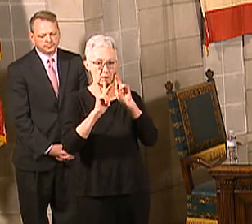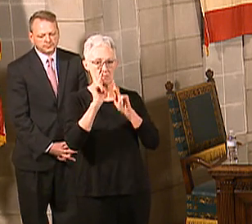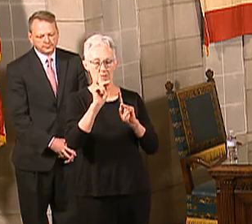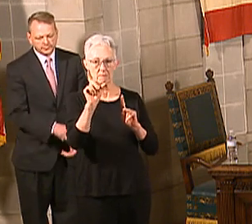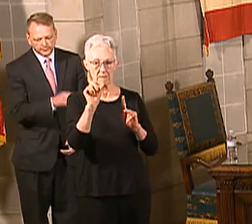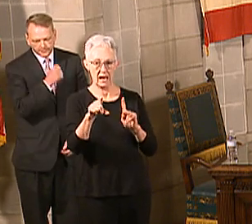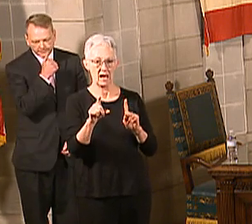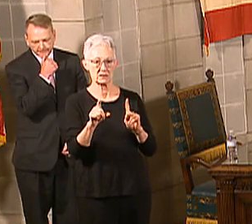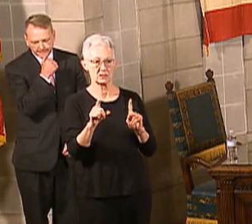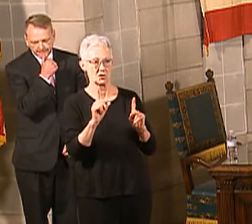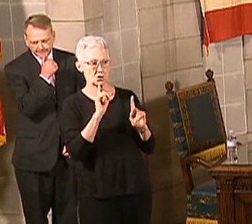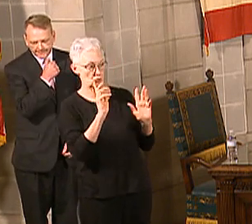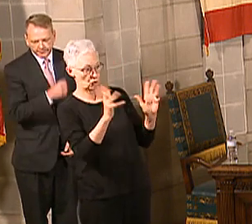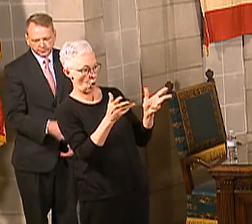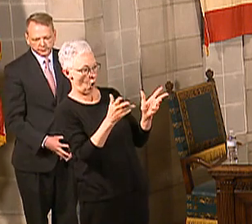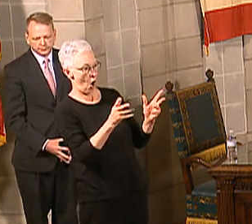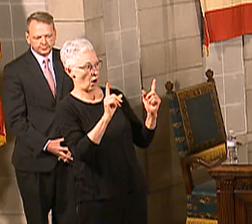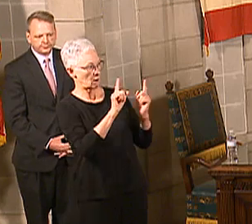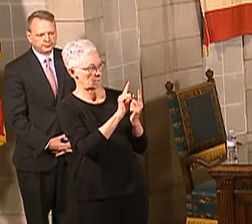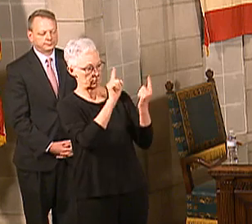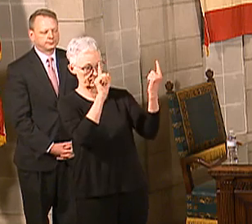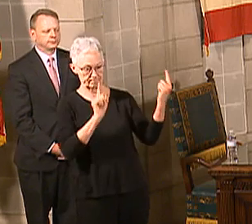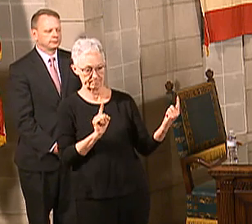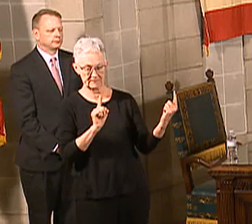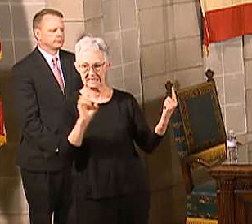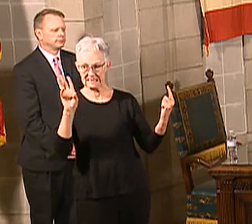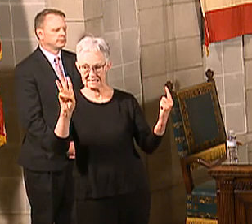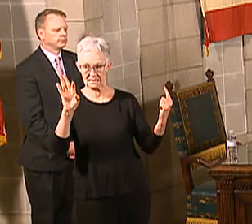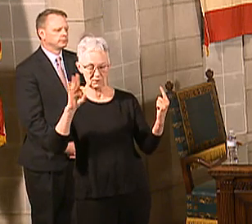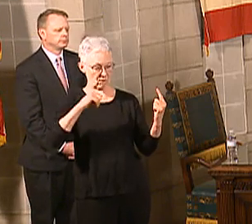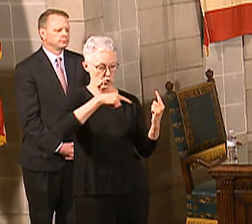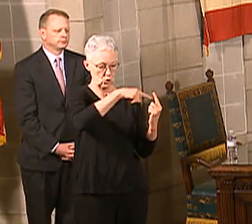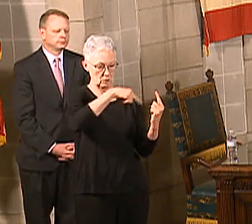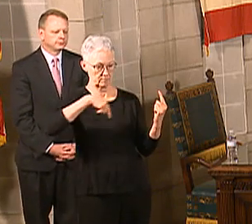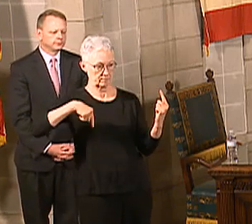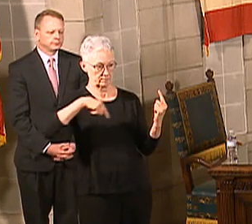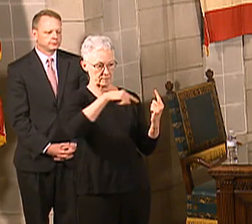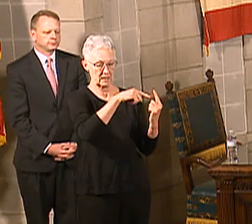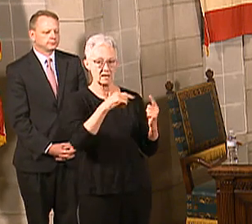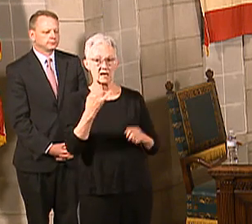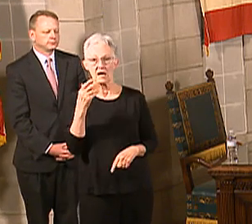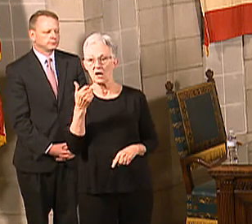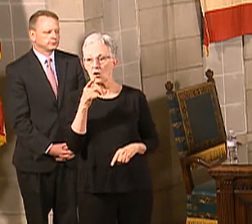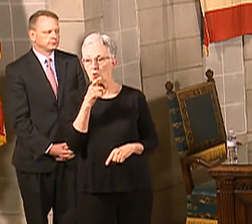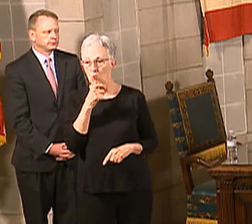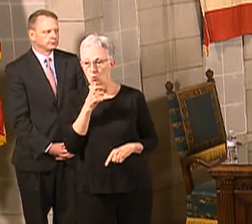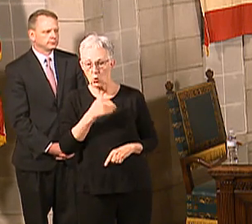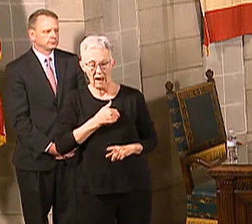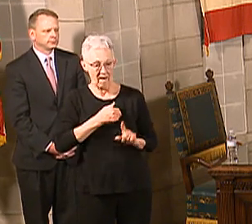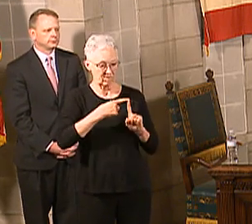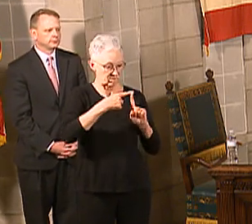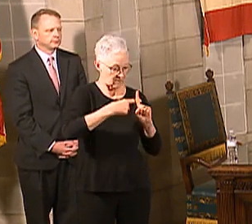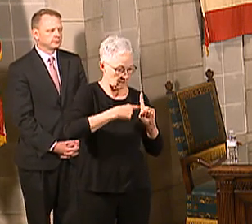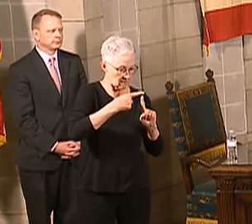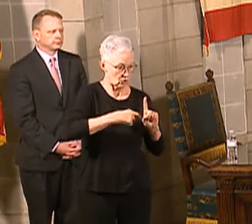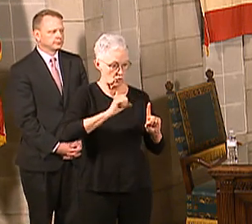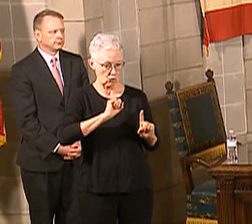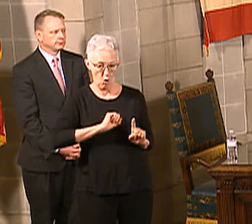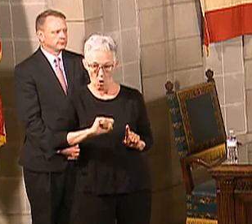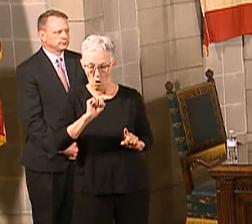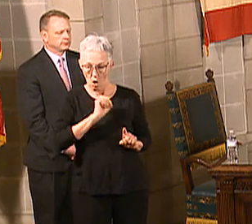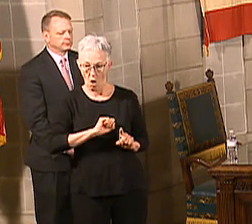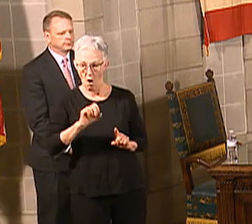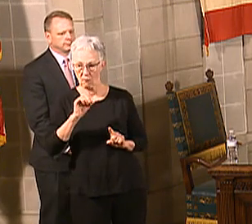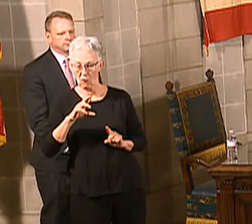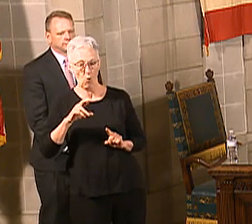need people to make sure, again, if you are displaying those symptoms of high fever, cough, shortness of breath, stay home immediately, and especially if you're in one of our